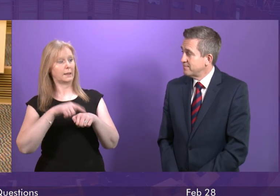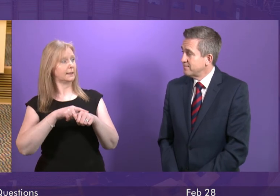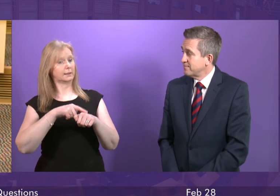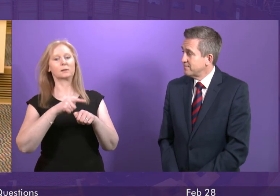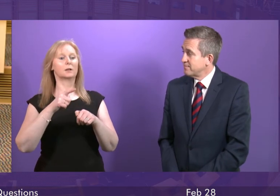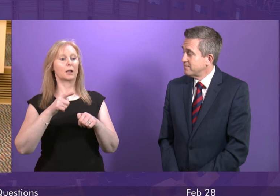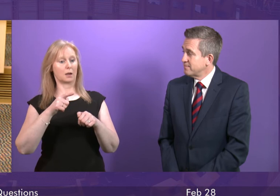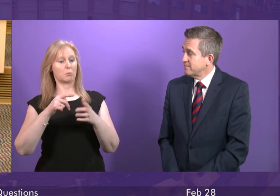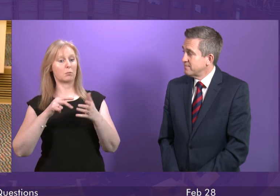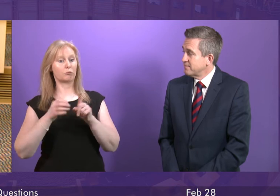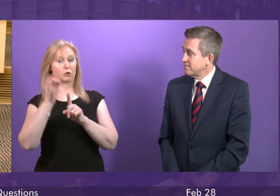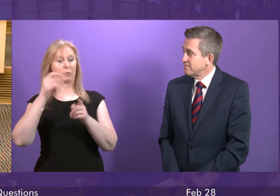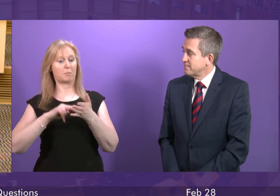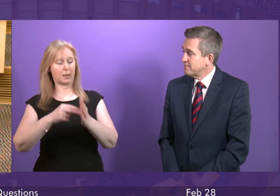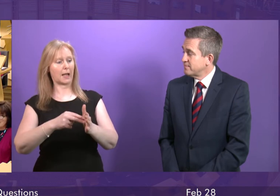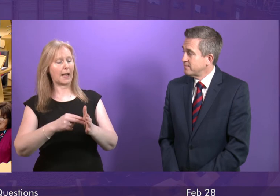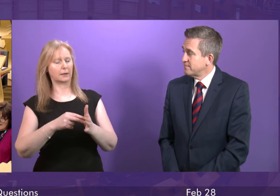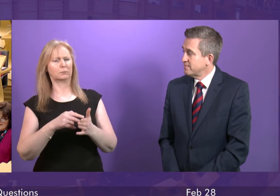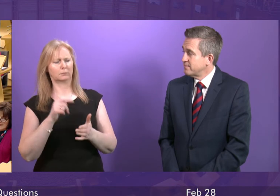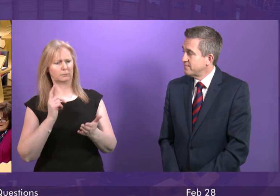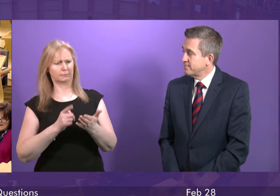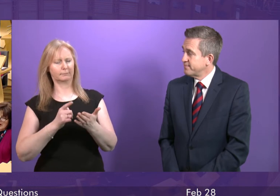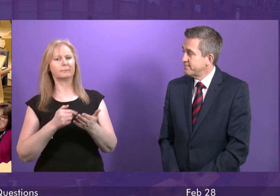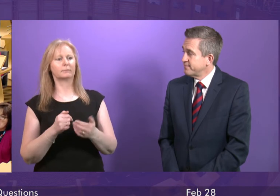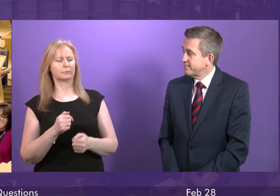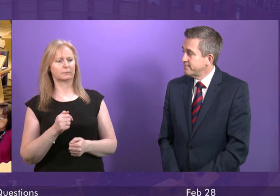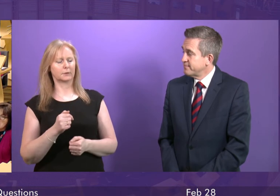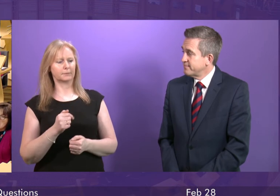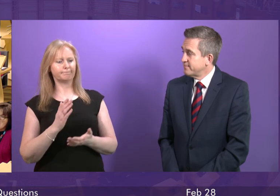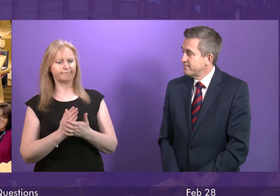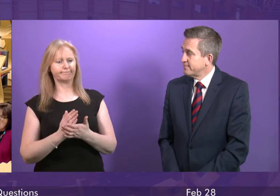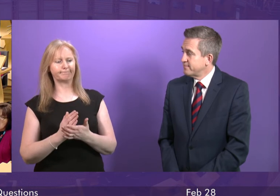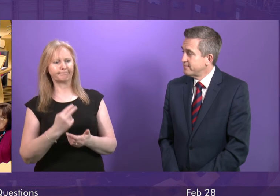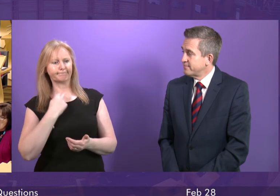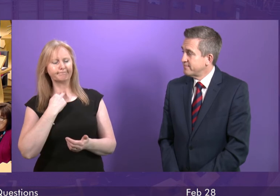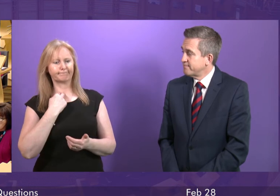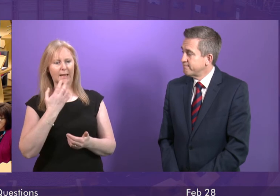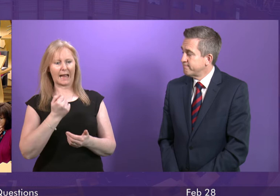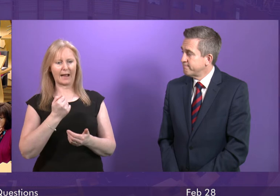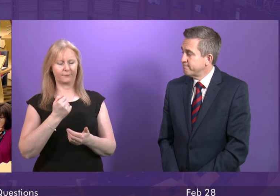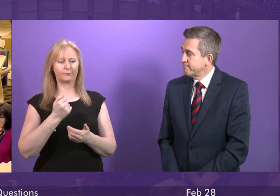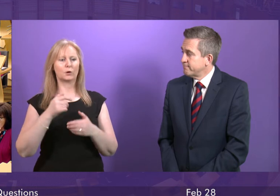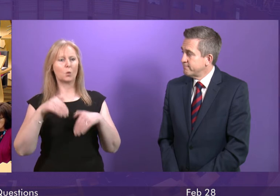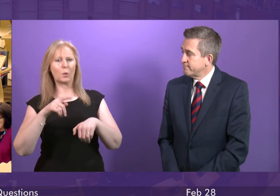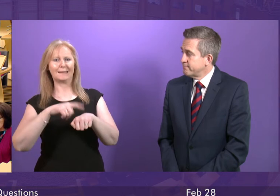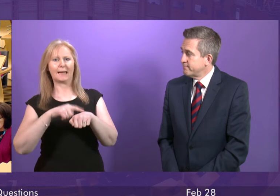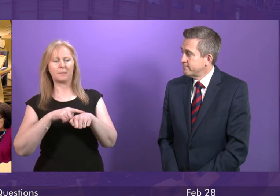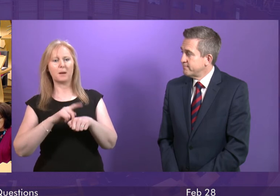at that either. It is regrettable that we are where we are with waiting times. But we set out, very frankly, the